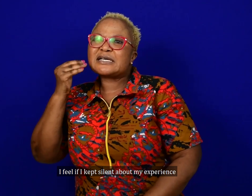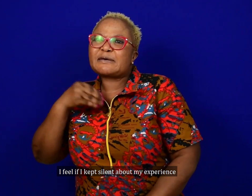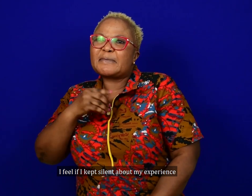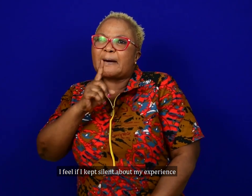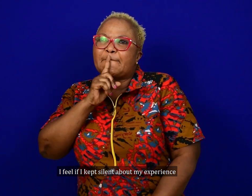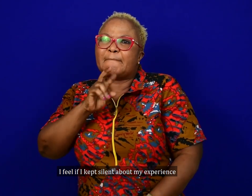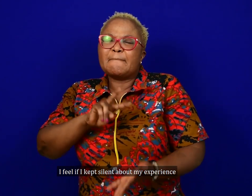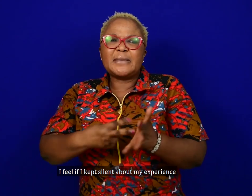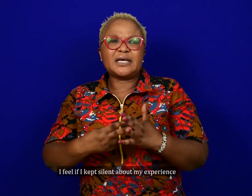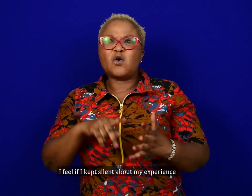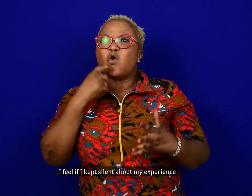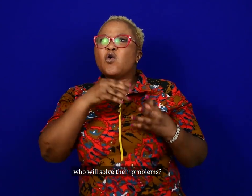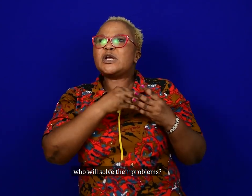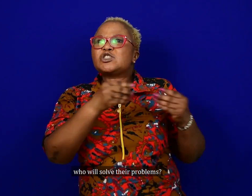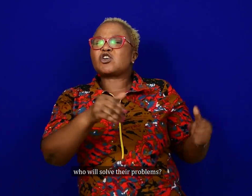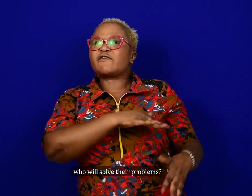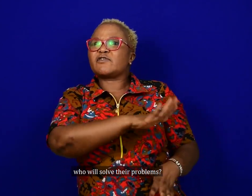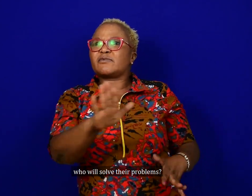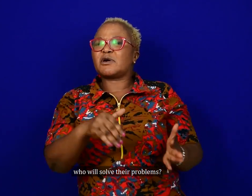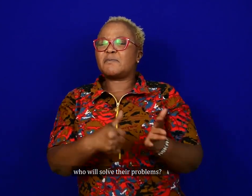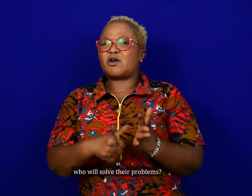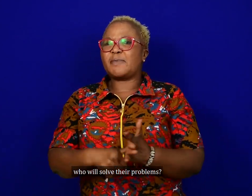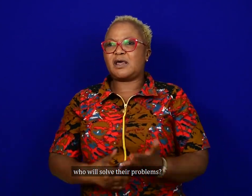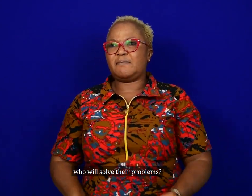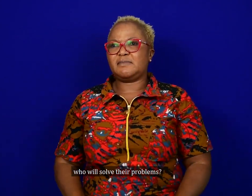my experience, who will solve the other's problems?